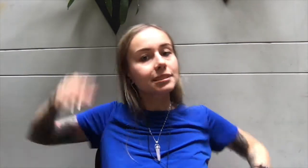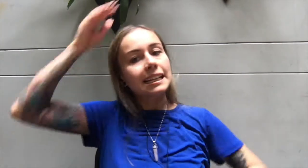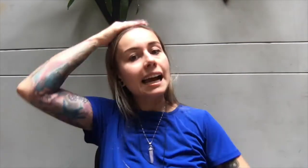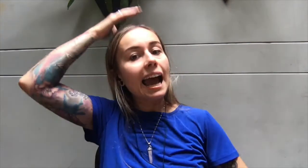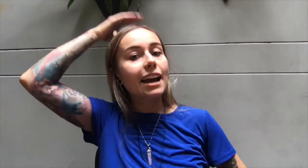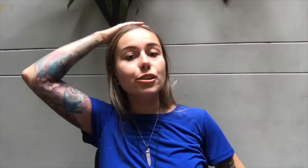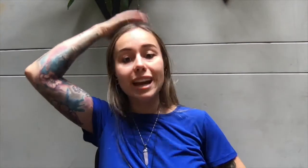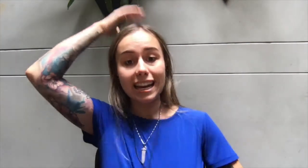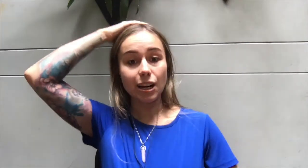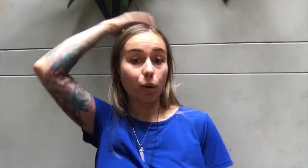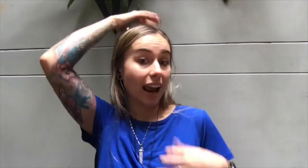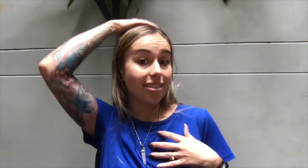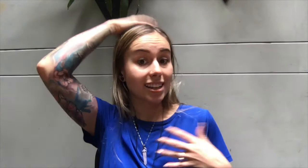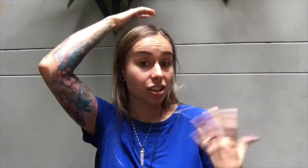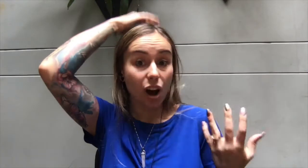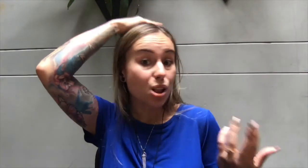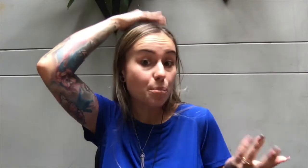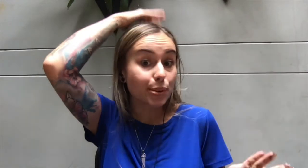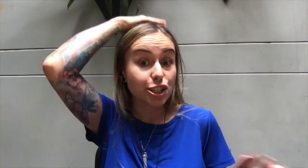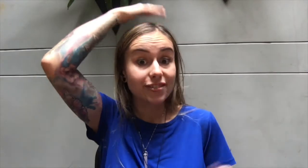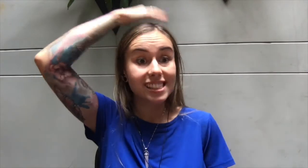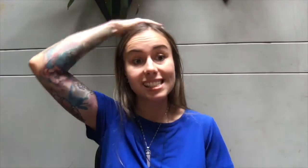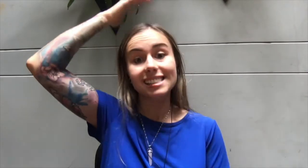And creating what I like to call a bridge of incidents.